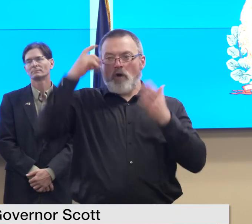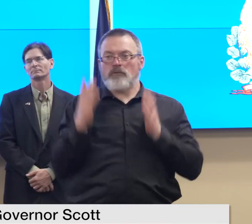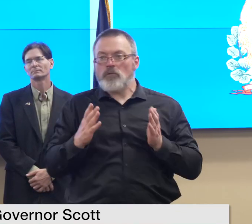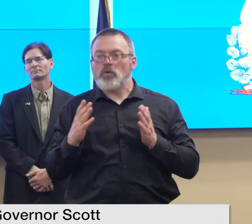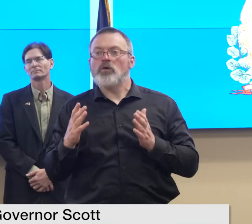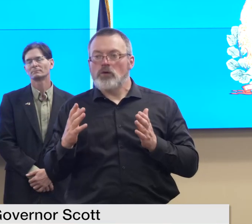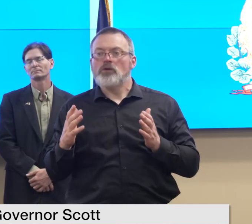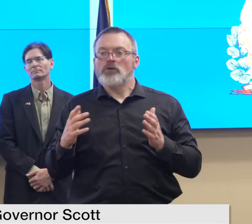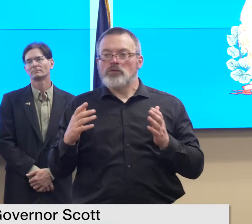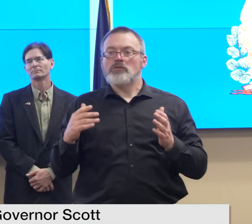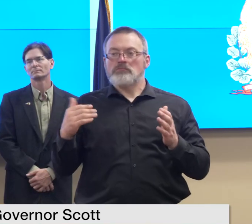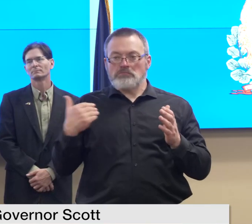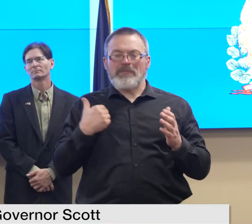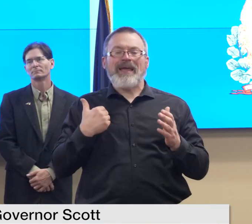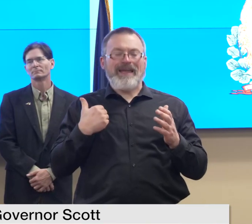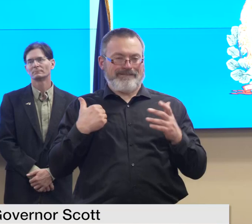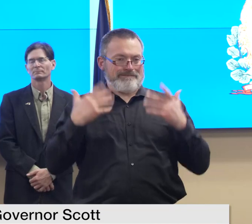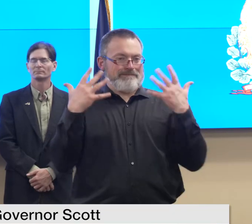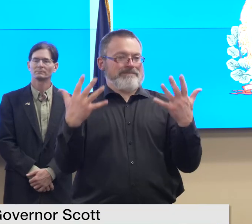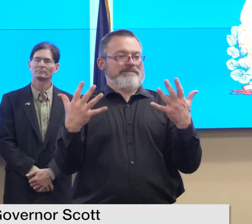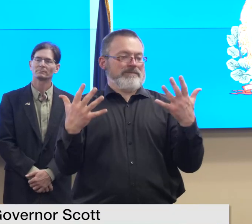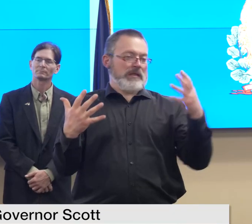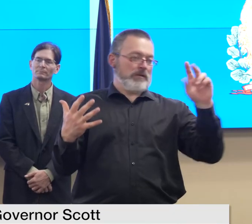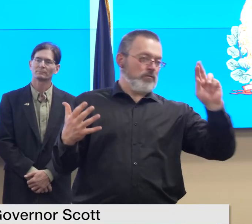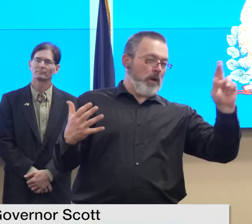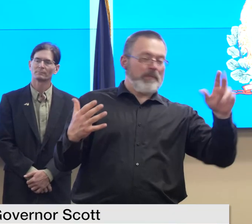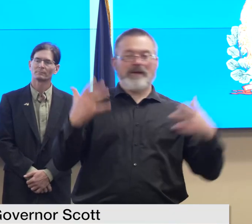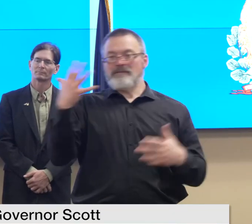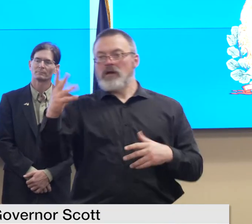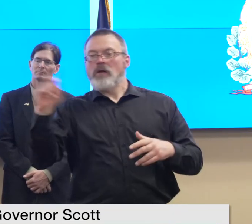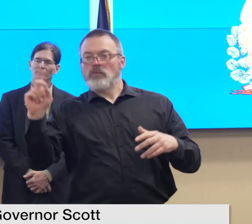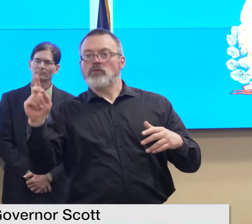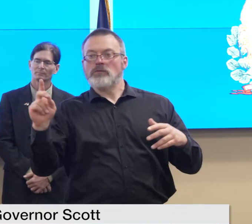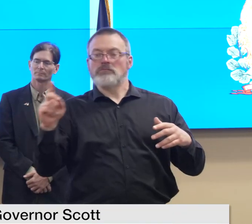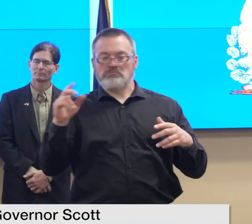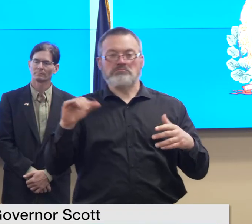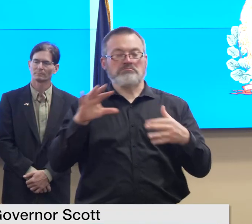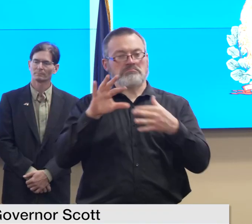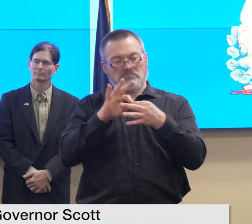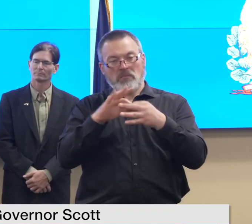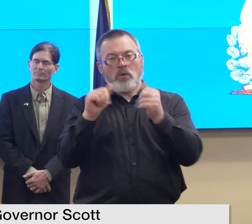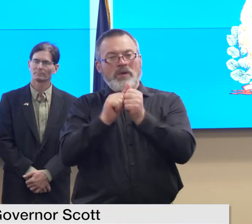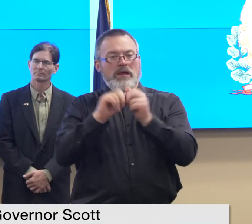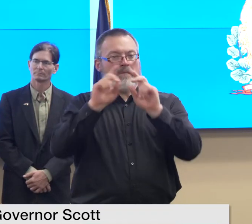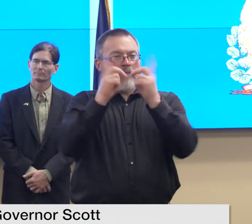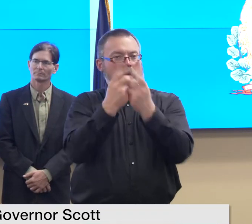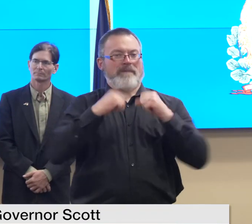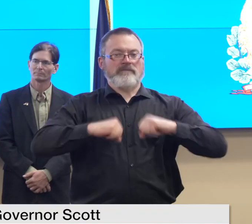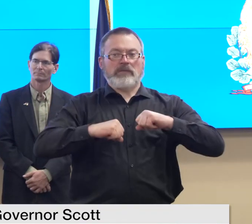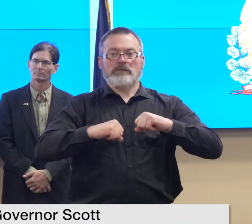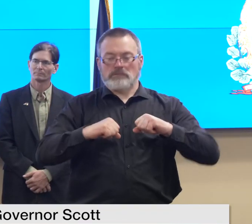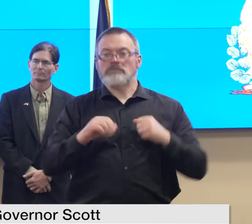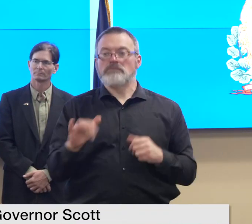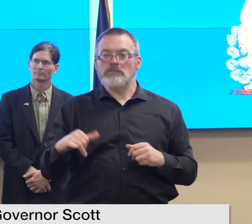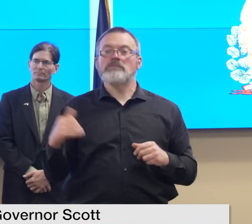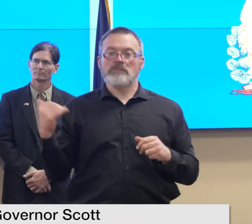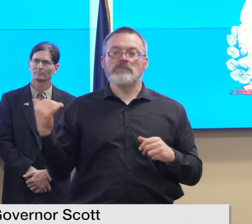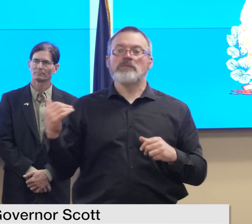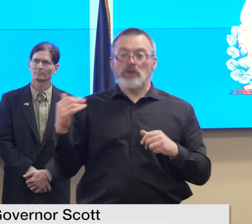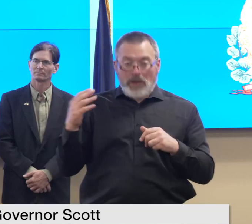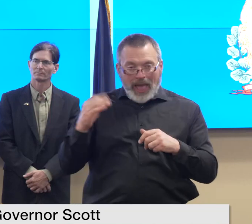democrats who advise the department of defense and inter relate with them but also homeland security